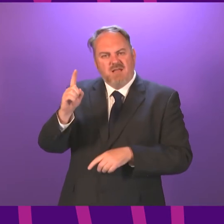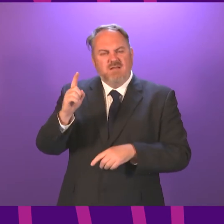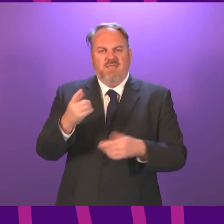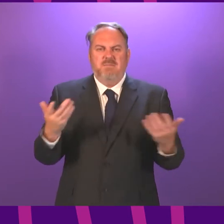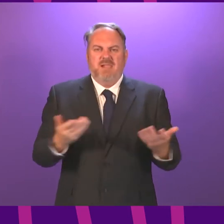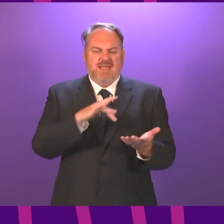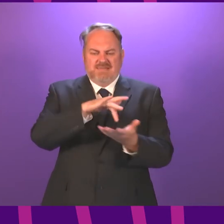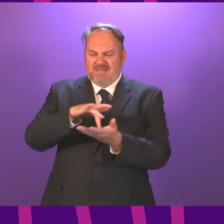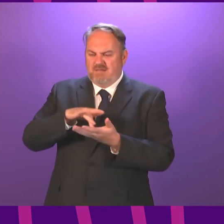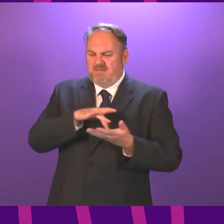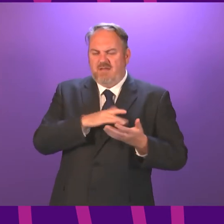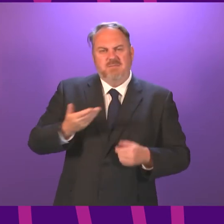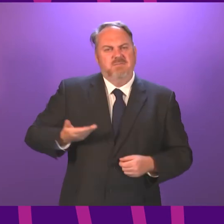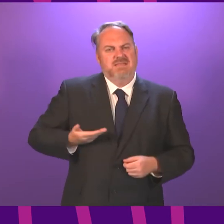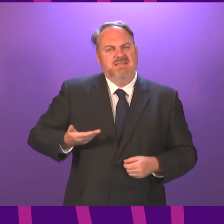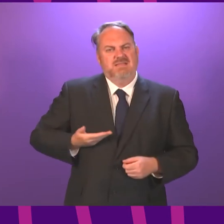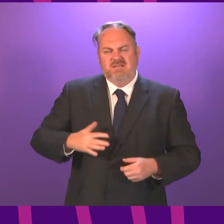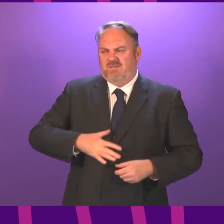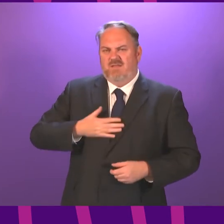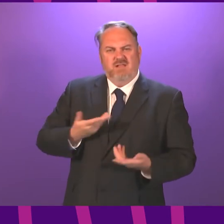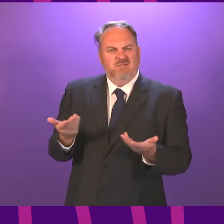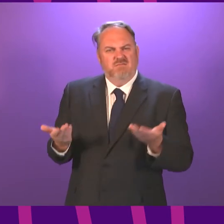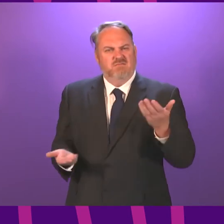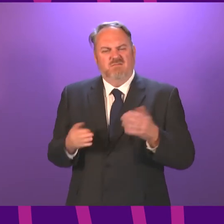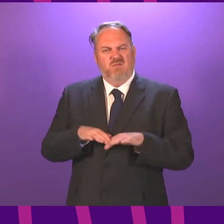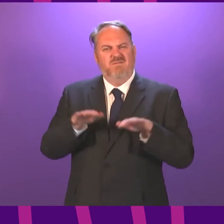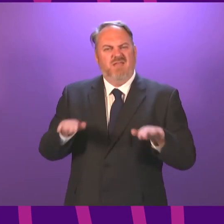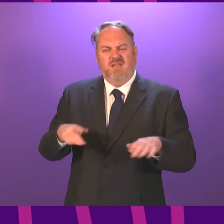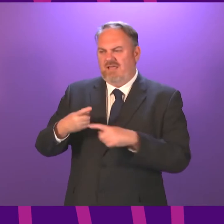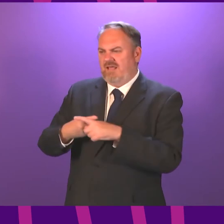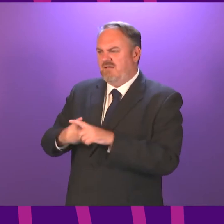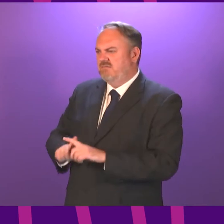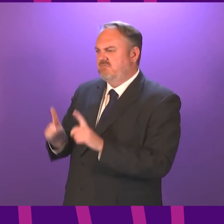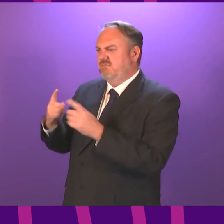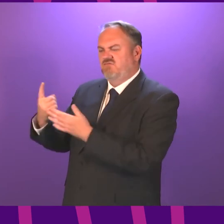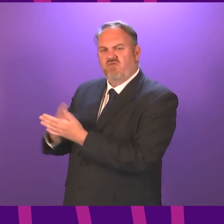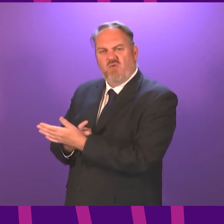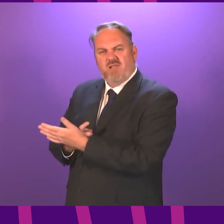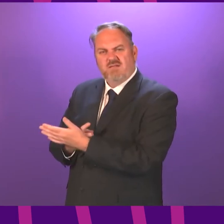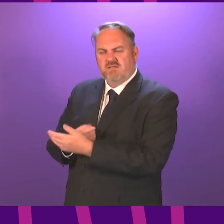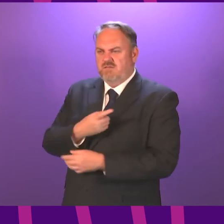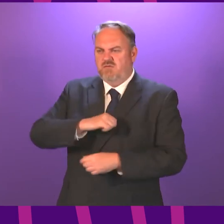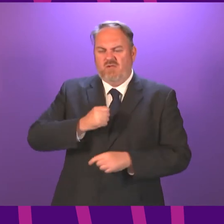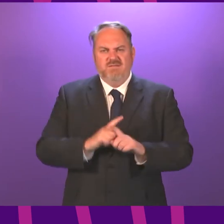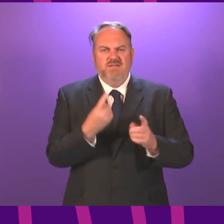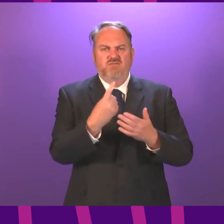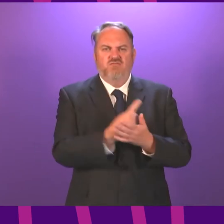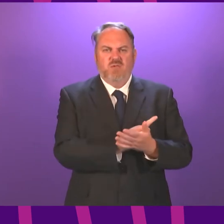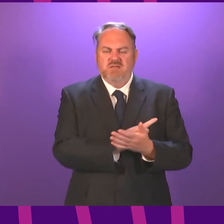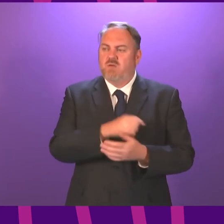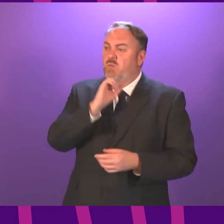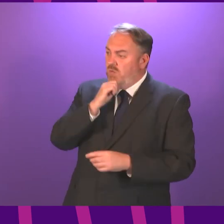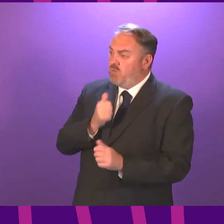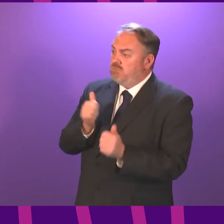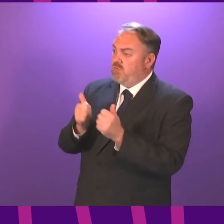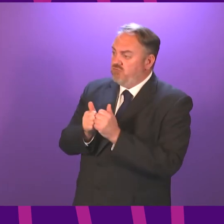inconsistency in decision making given what's happening south of the border and what's happening in Scotland but she agreed to meet with them and to work with them so they